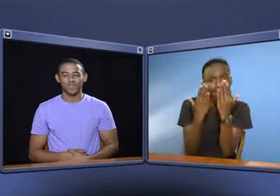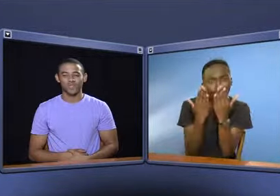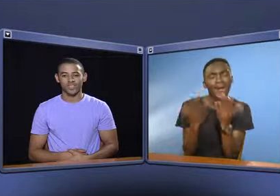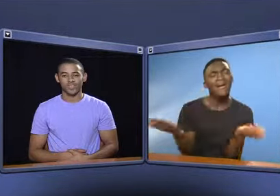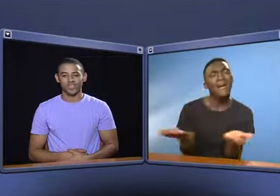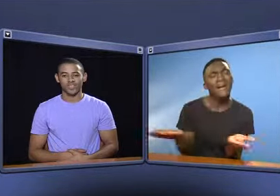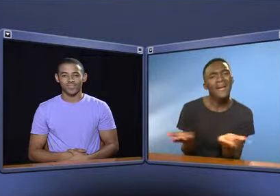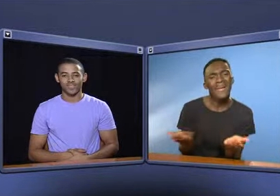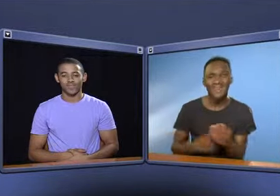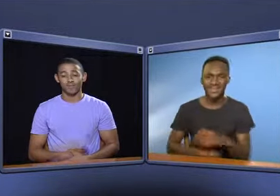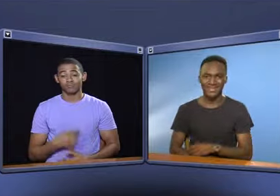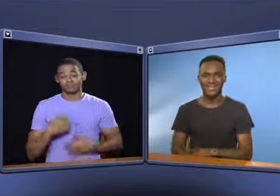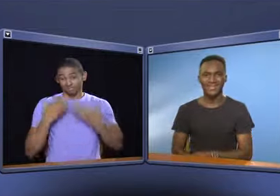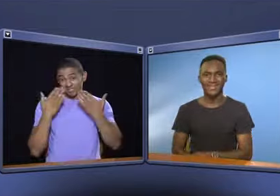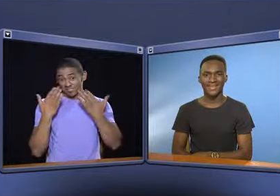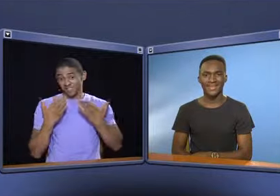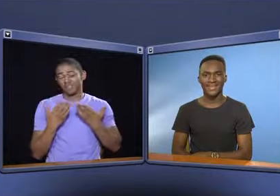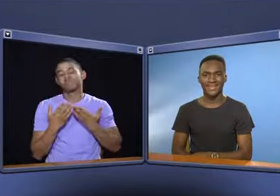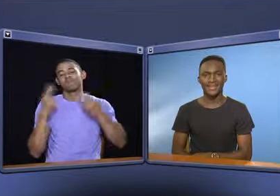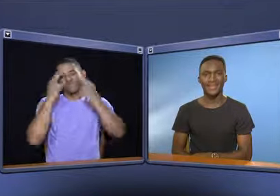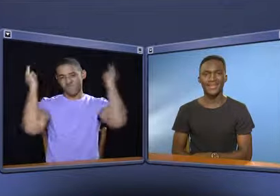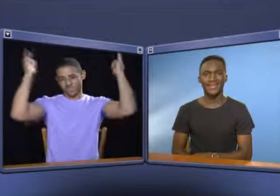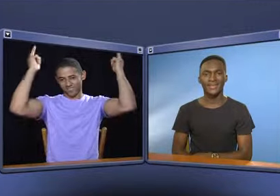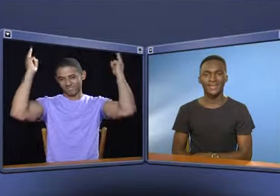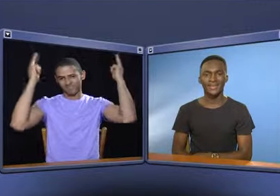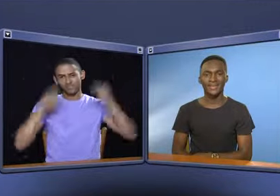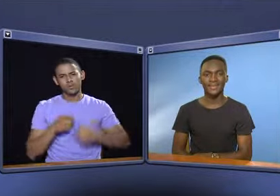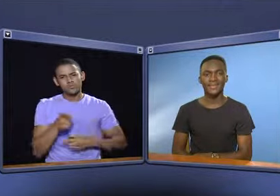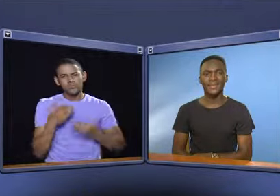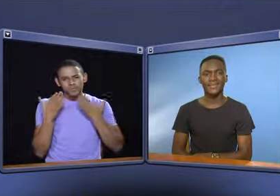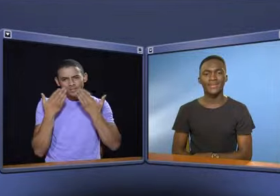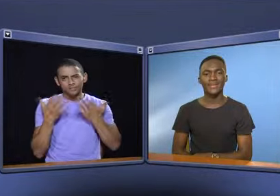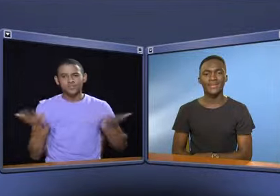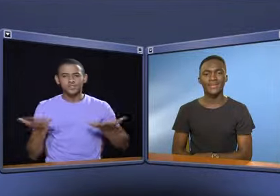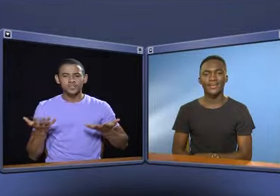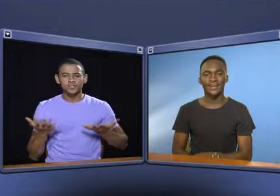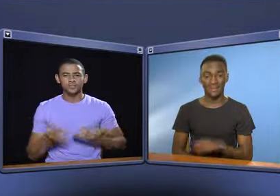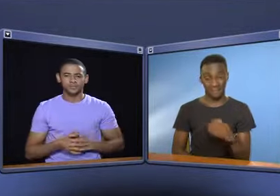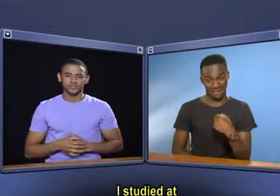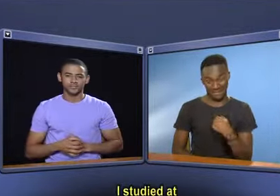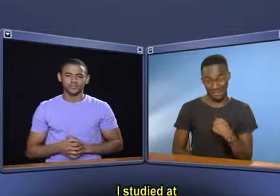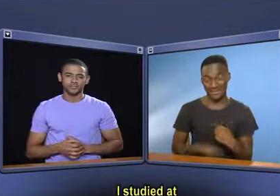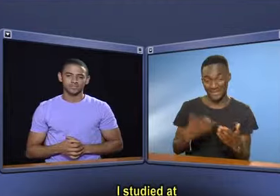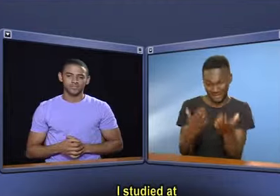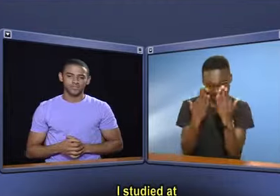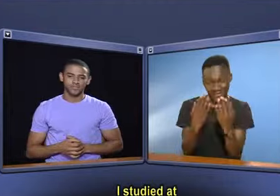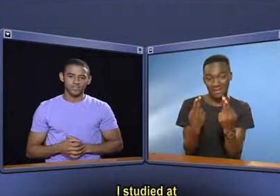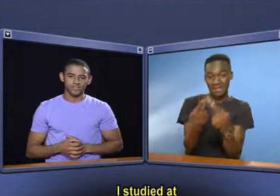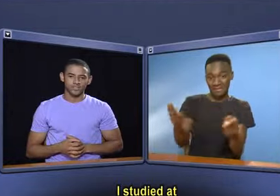you study? I studied at Witts University. Where did you study? I studied at the University